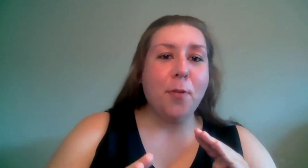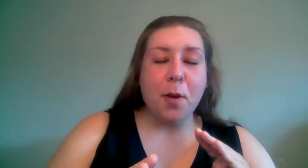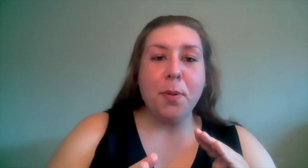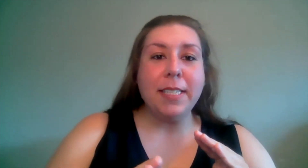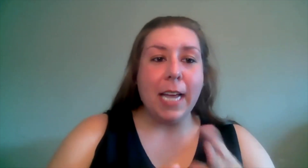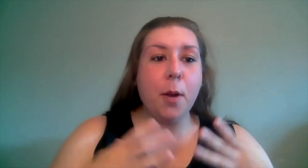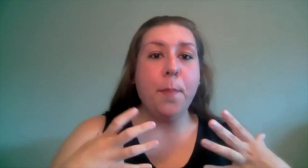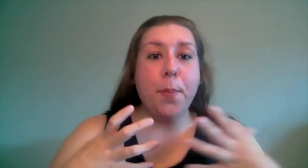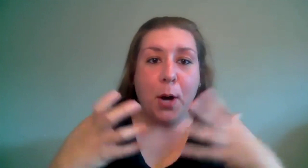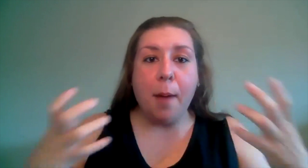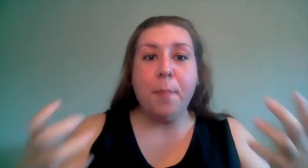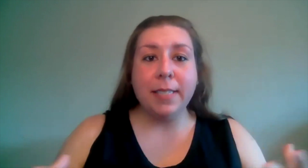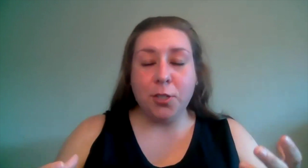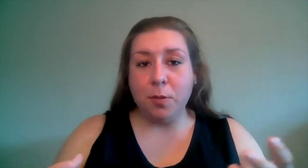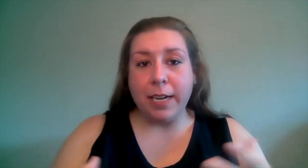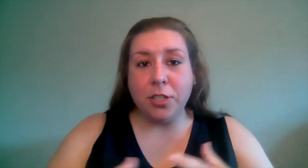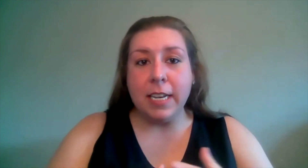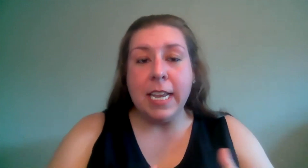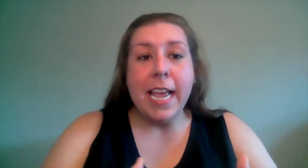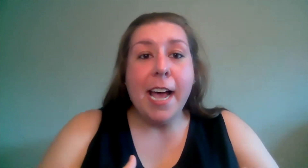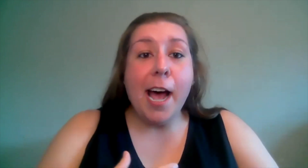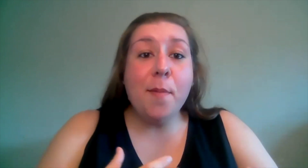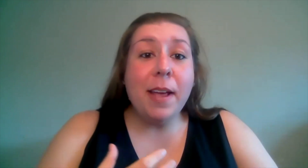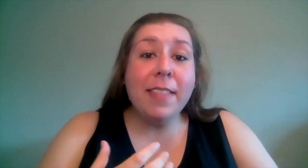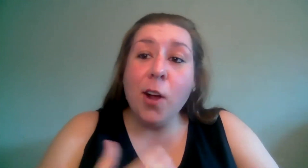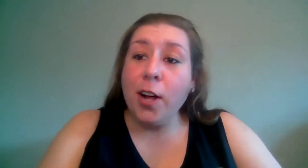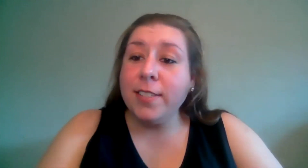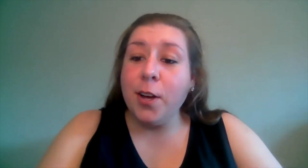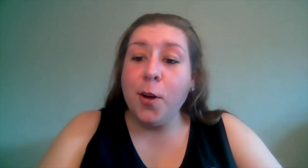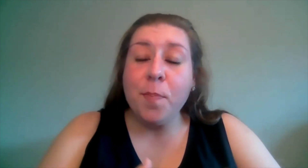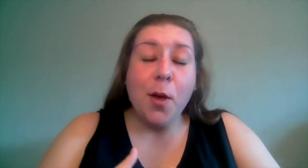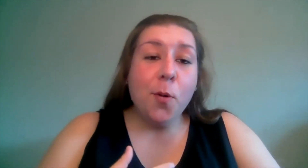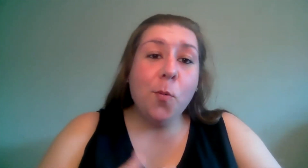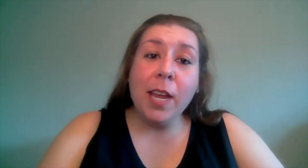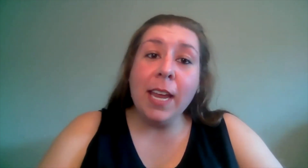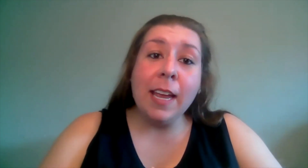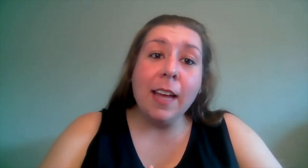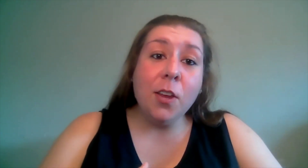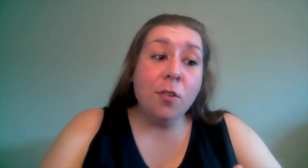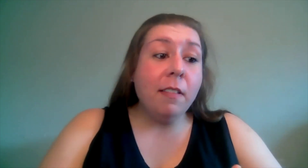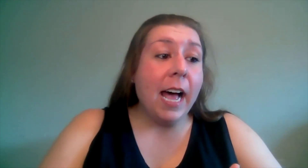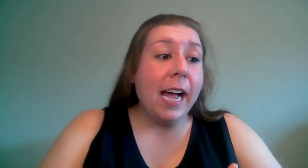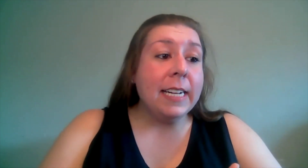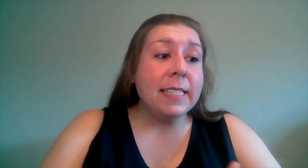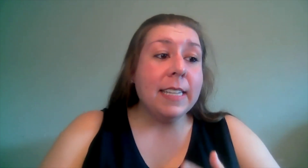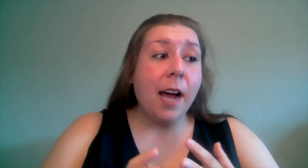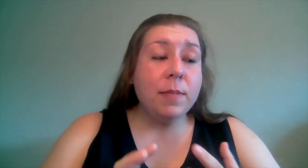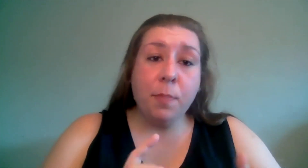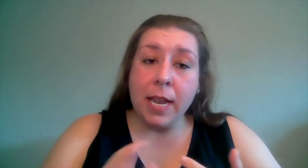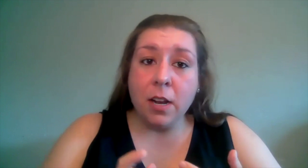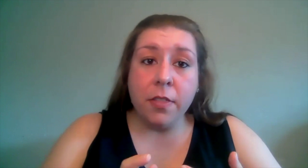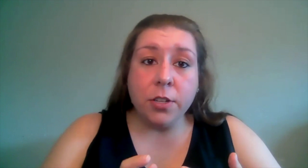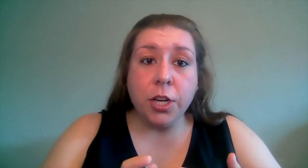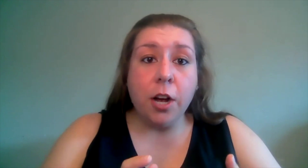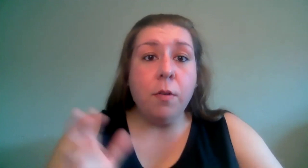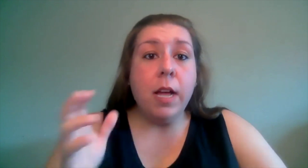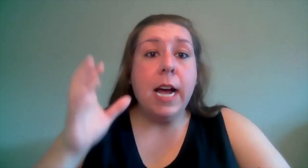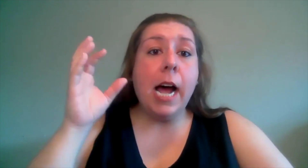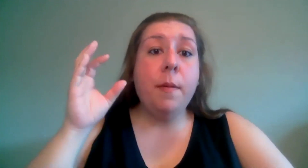40 percent prop situation um and then also we utilize um depending on the show um